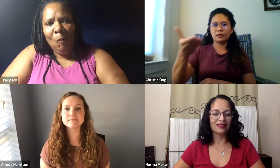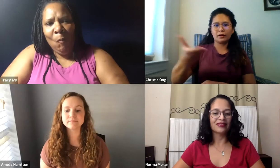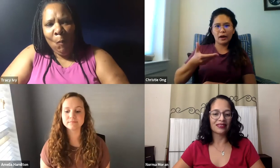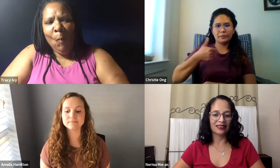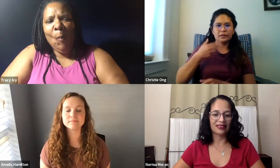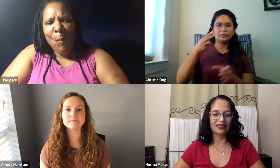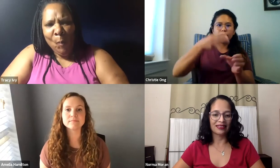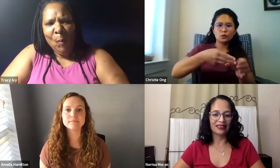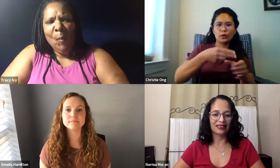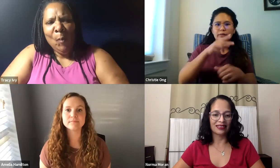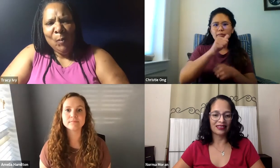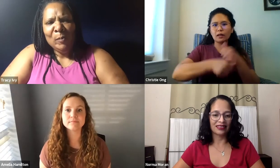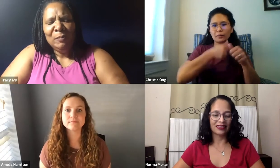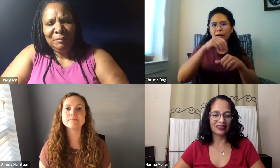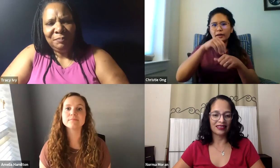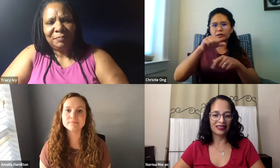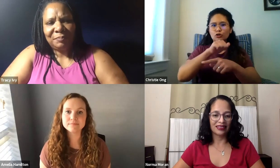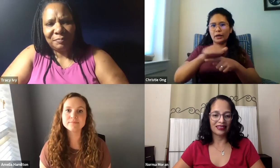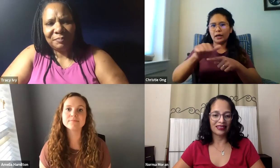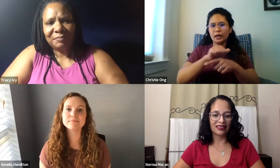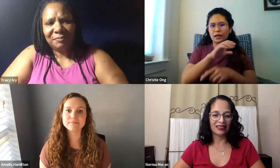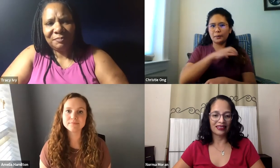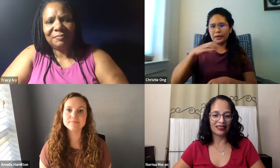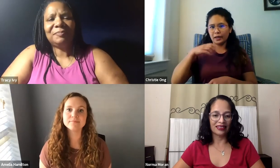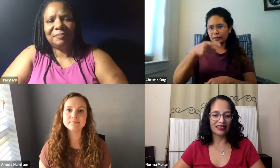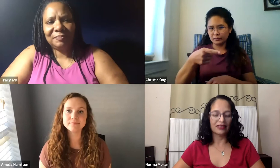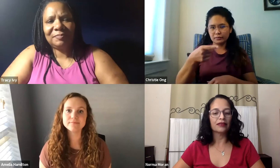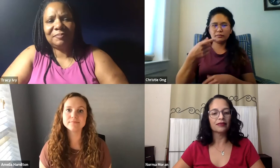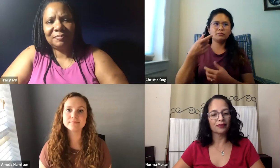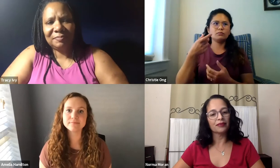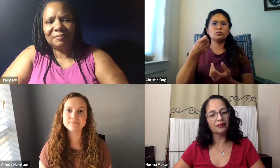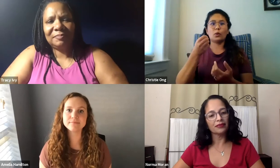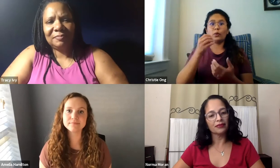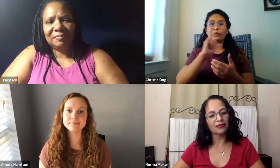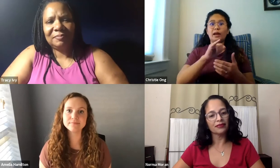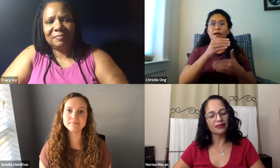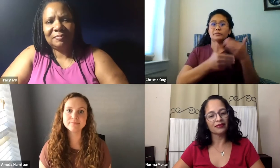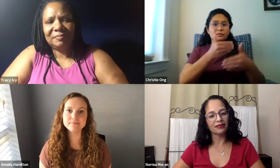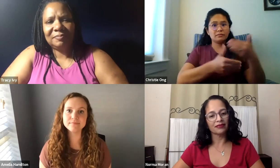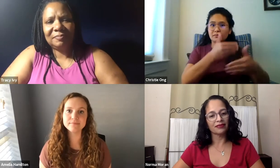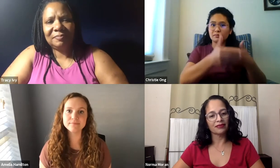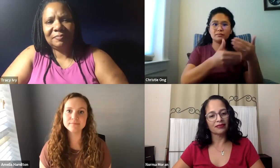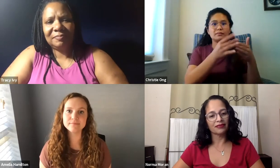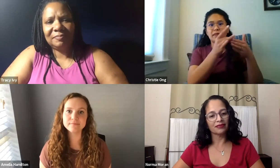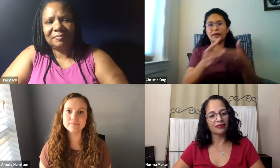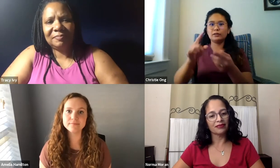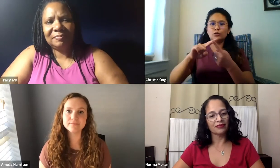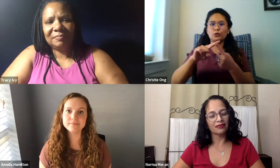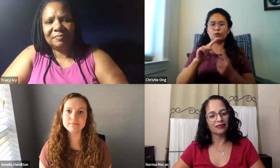Originally, Greg Pollack is the person who invited me to join that. I was on the Alumni Training Committee and that went